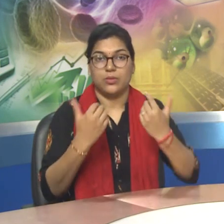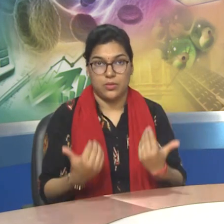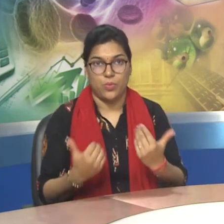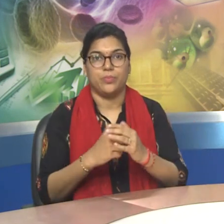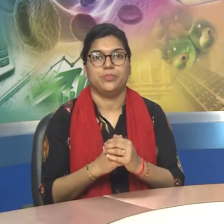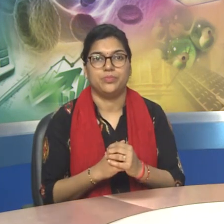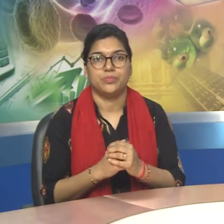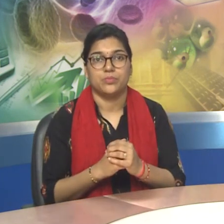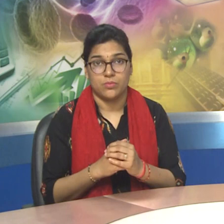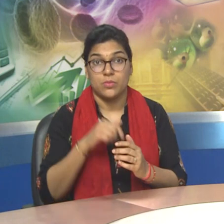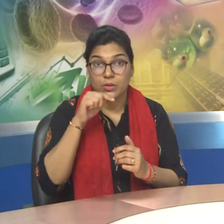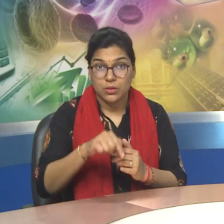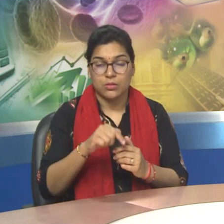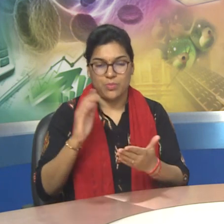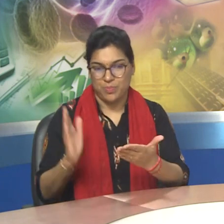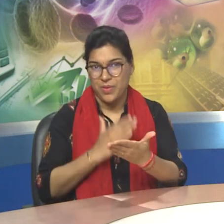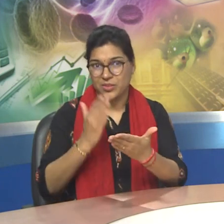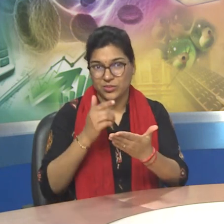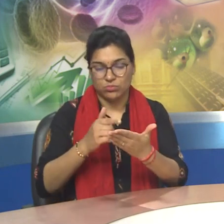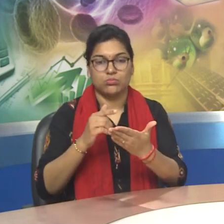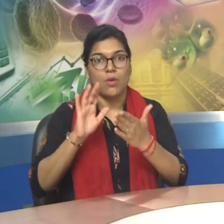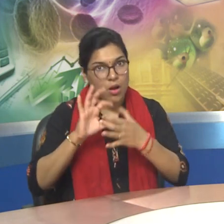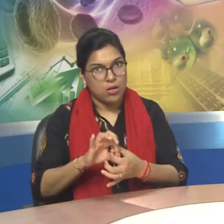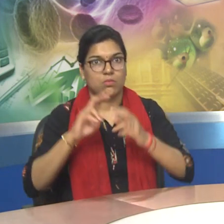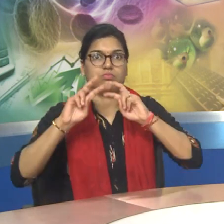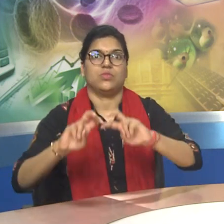This is scholarly periodicals.